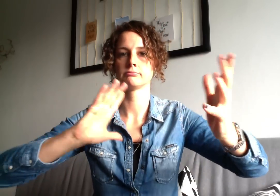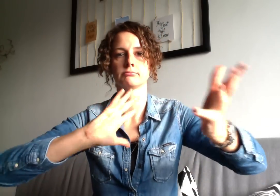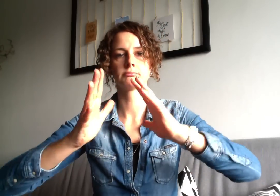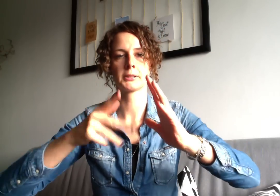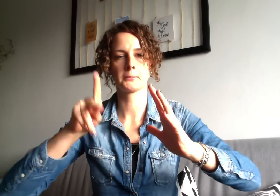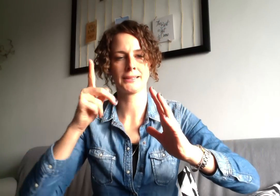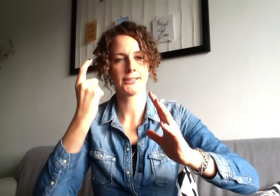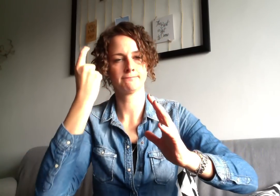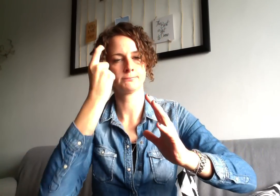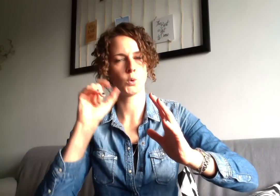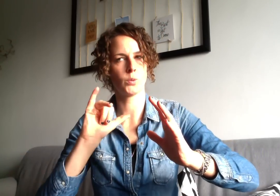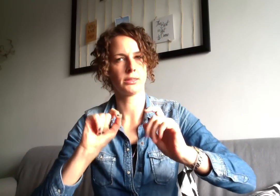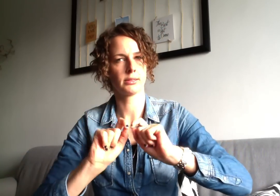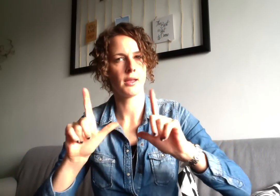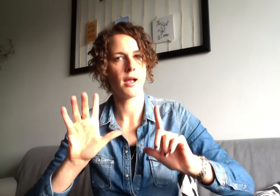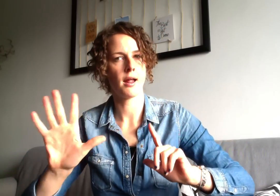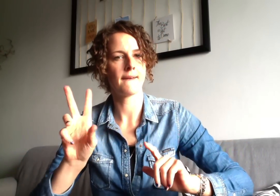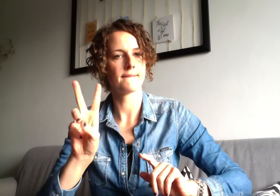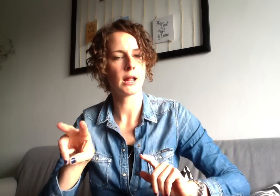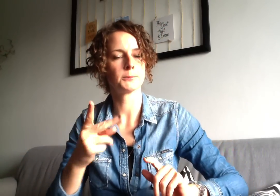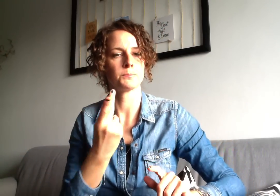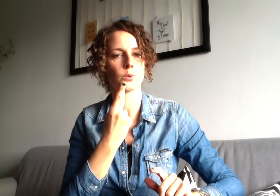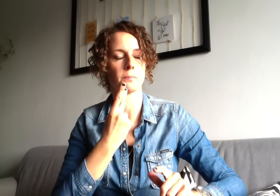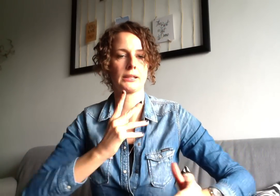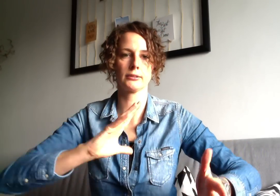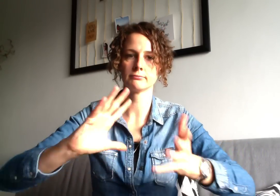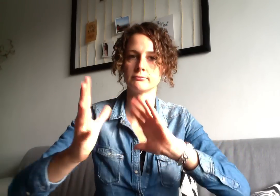What is a